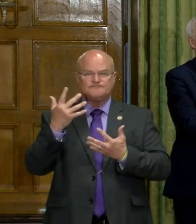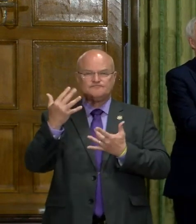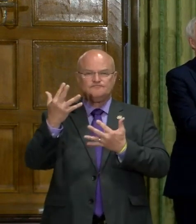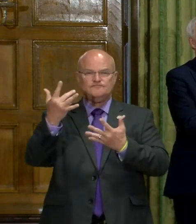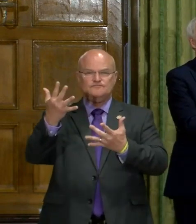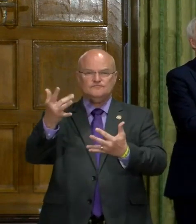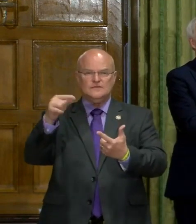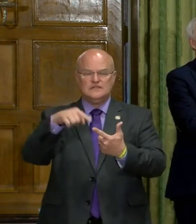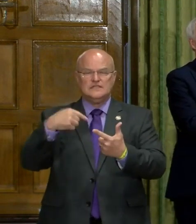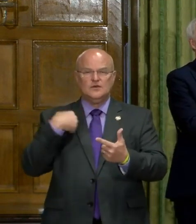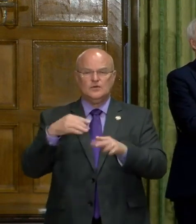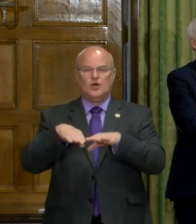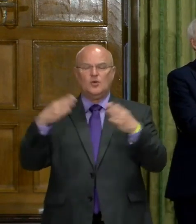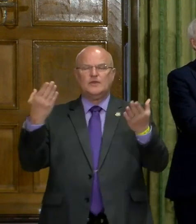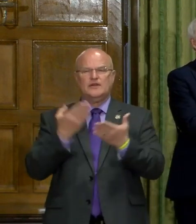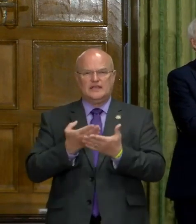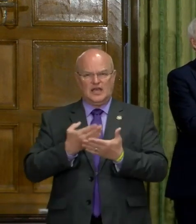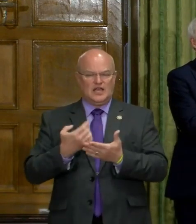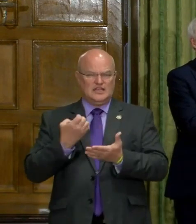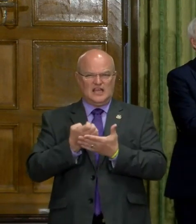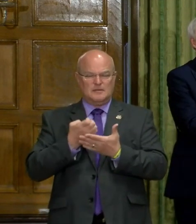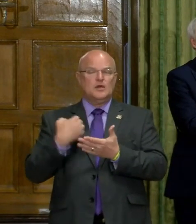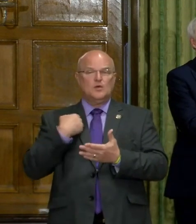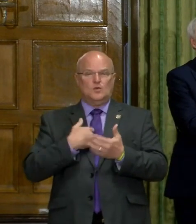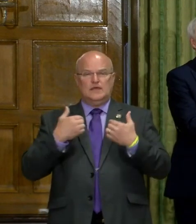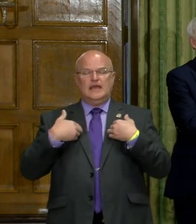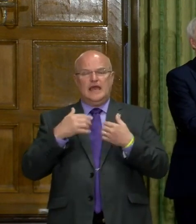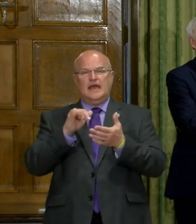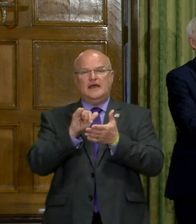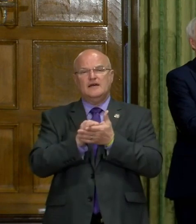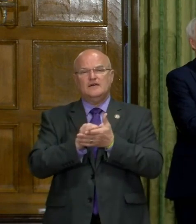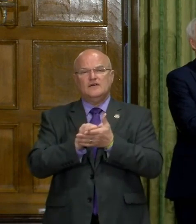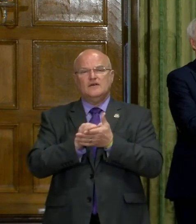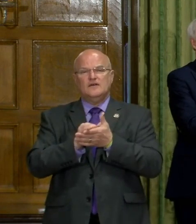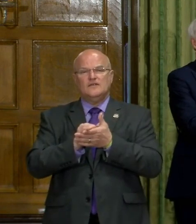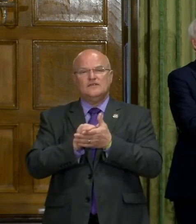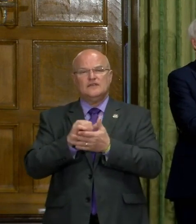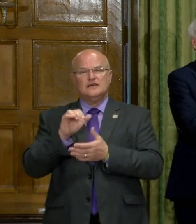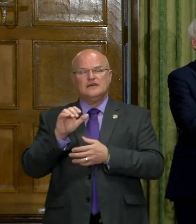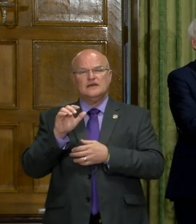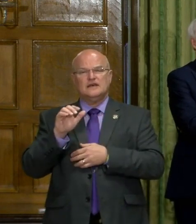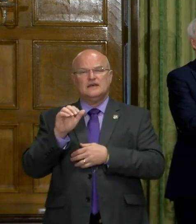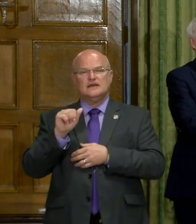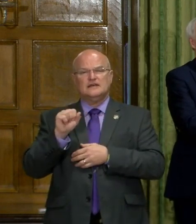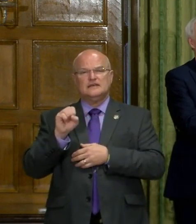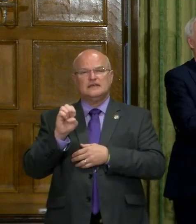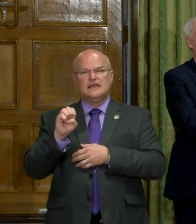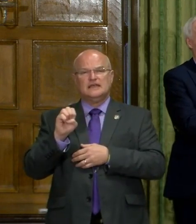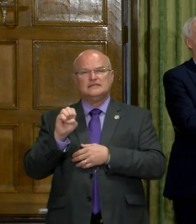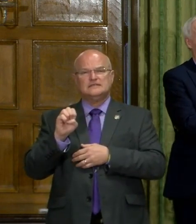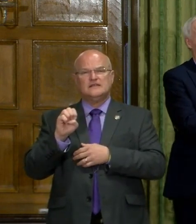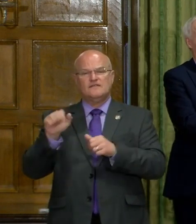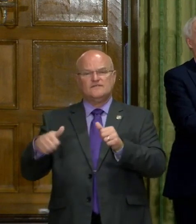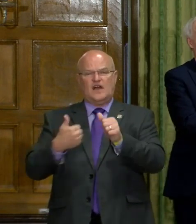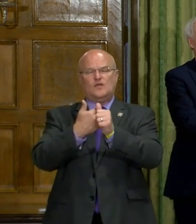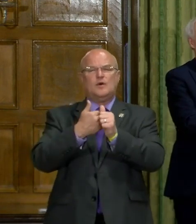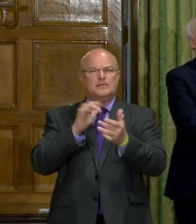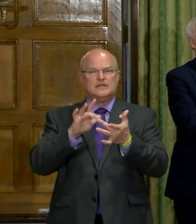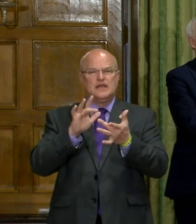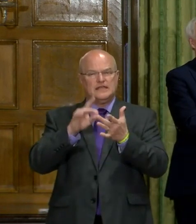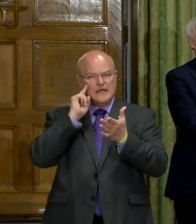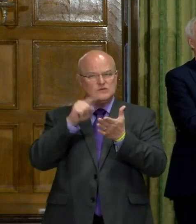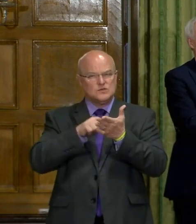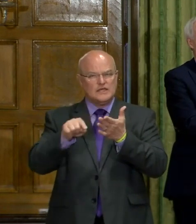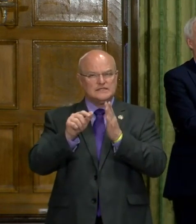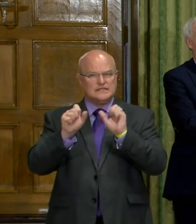then before we reopen our economy. We certainly have the, um, the case, uh, uh, case follow-up and contact